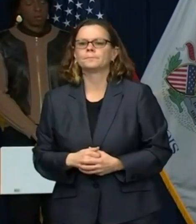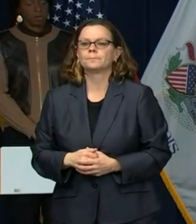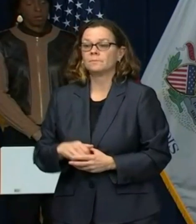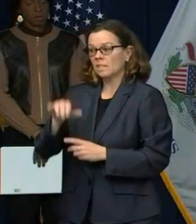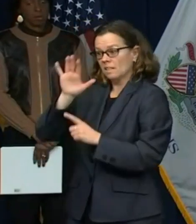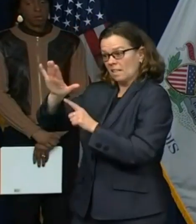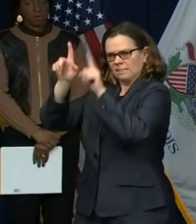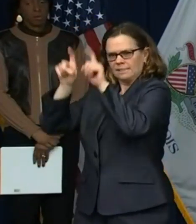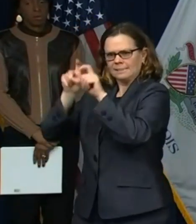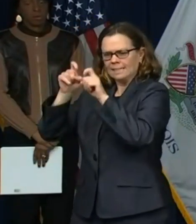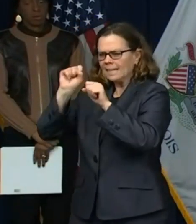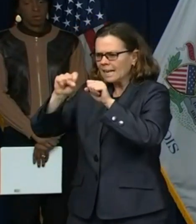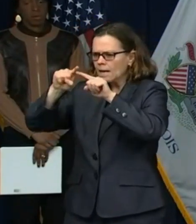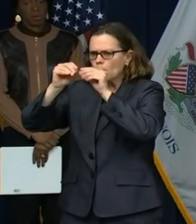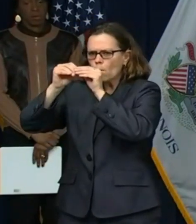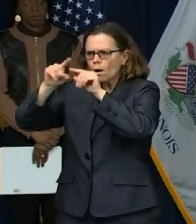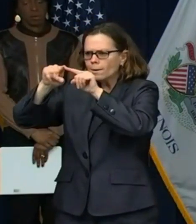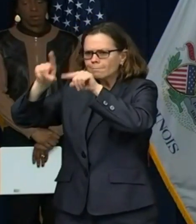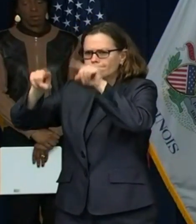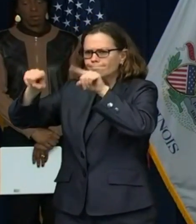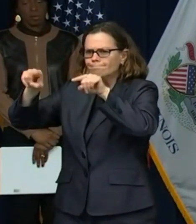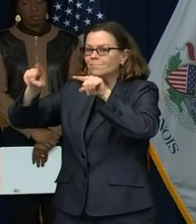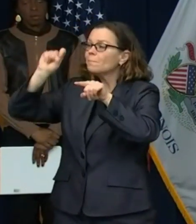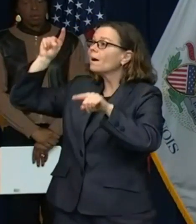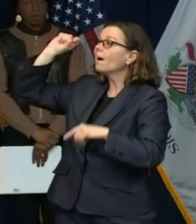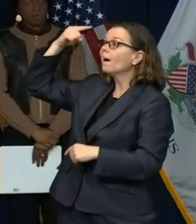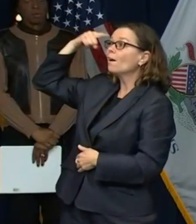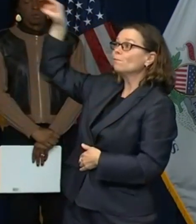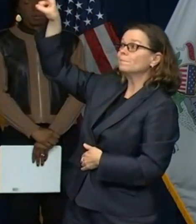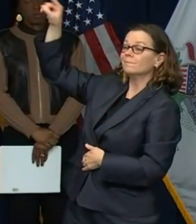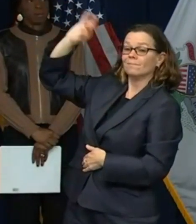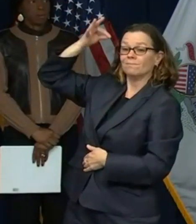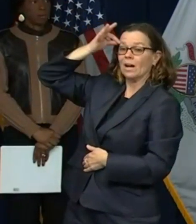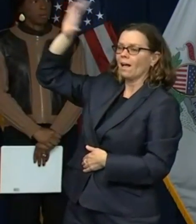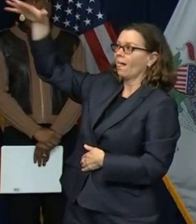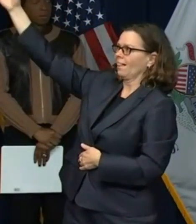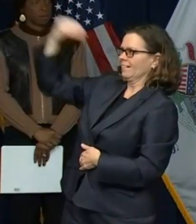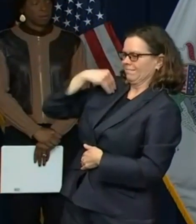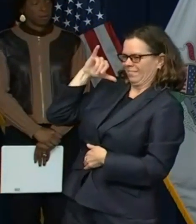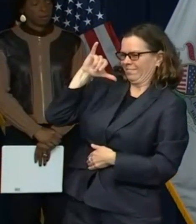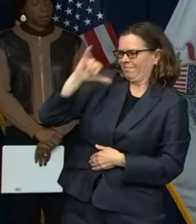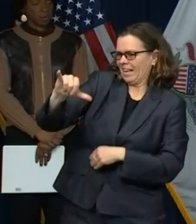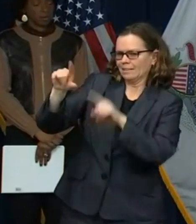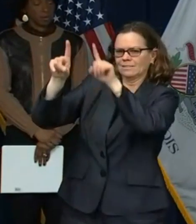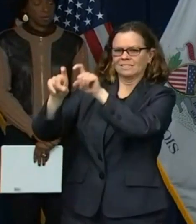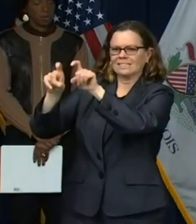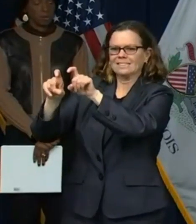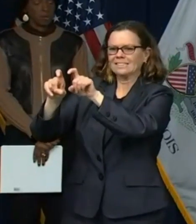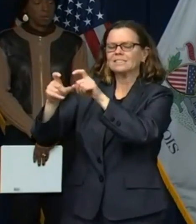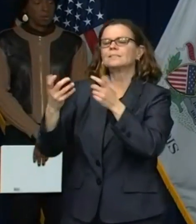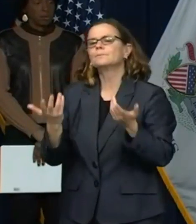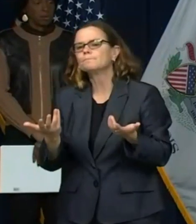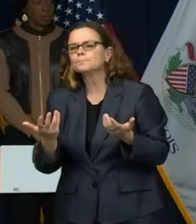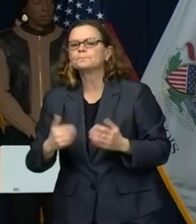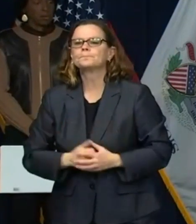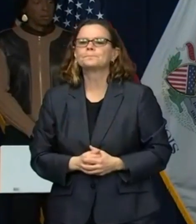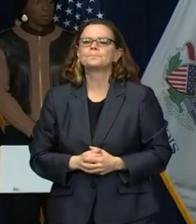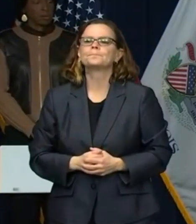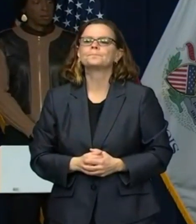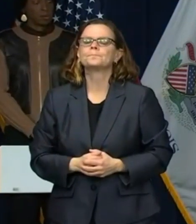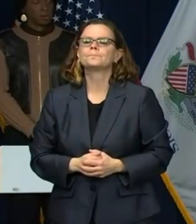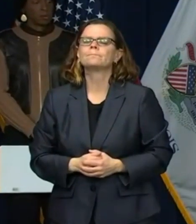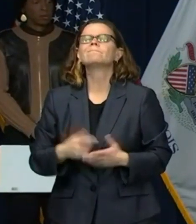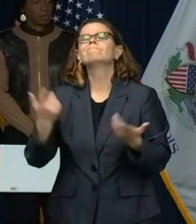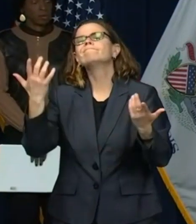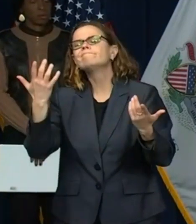government. And, uh, so, you we're going to look into all of those, but what we try to do whenever we get some new fangled tests